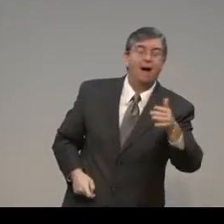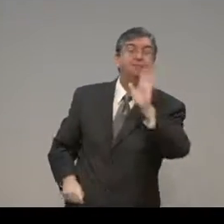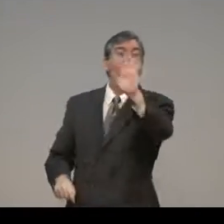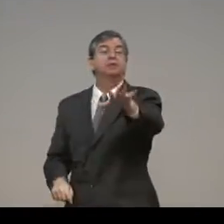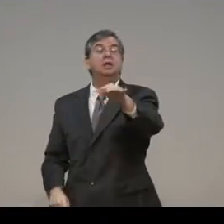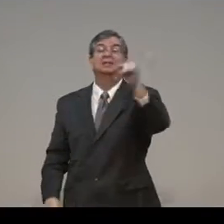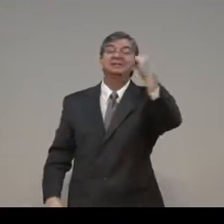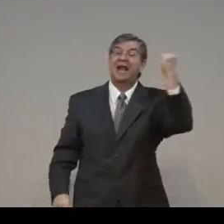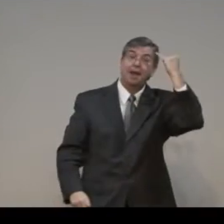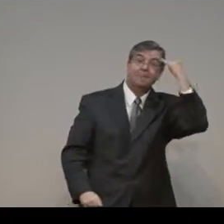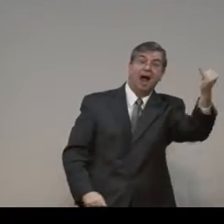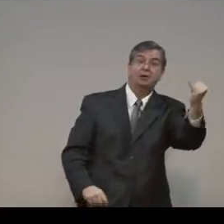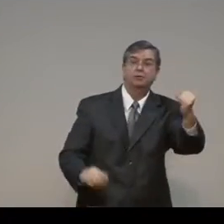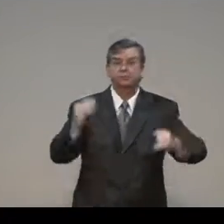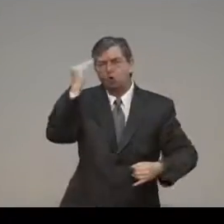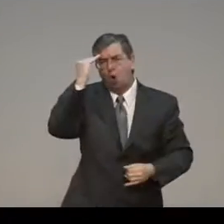No, you have got to pay the price.